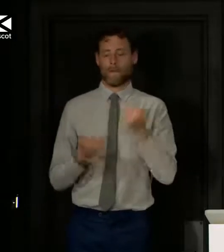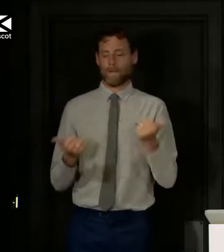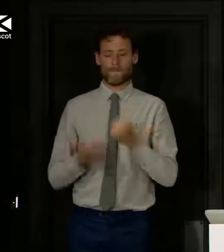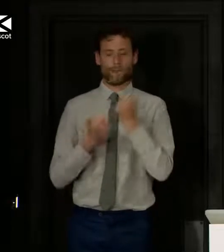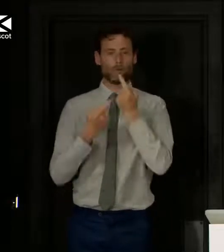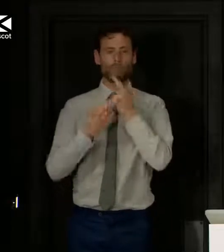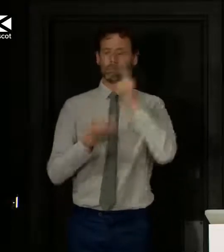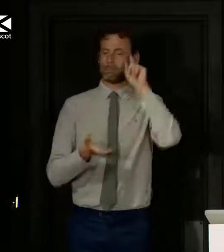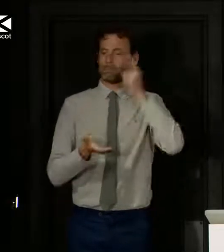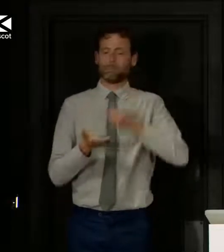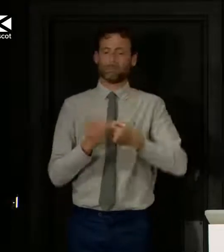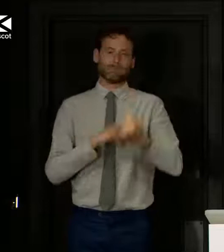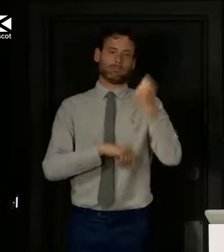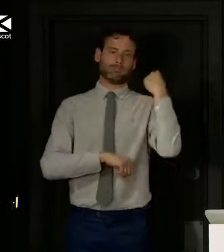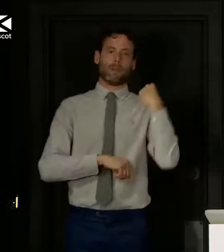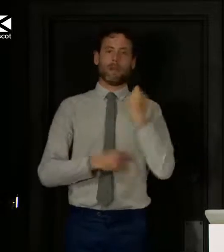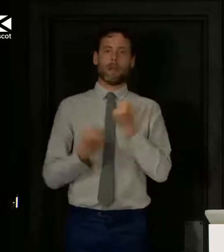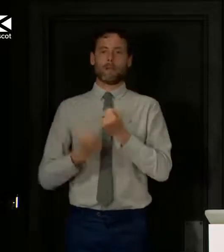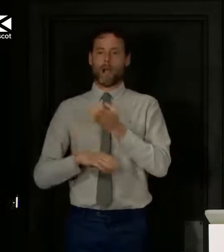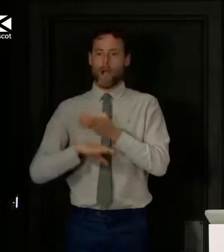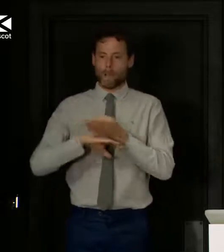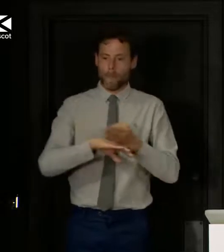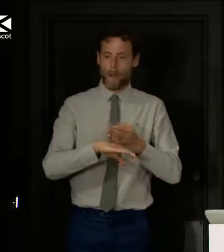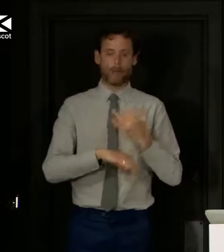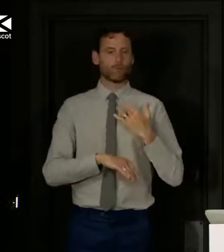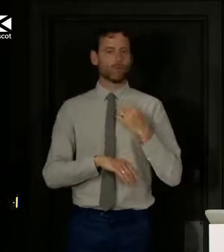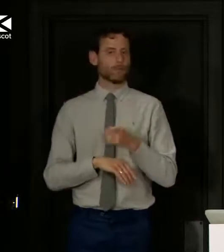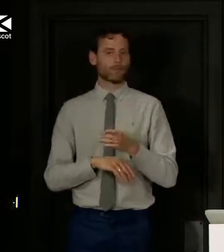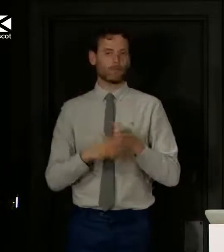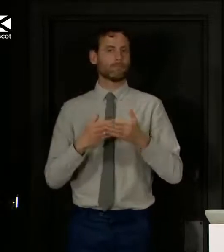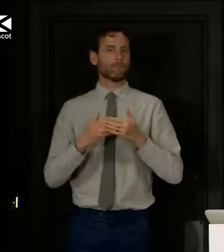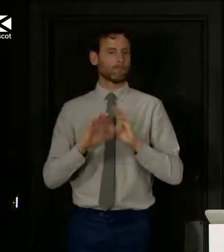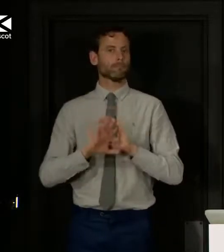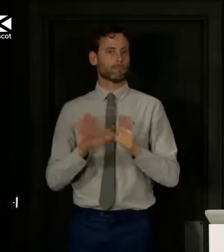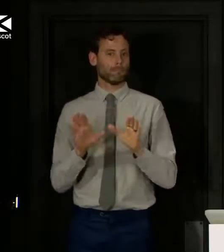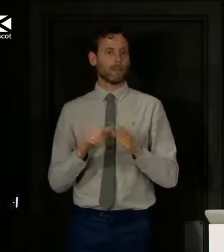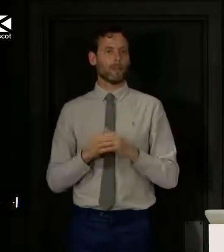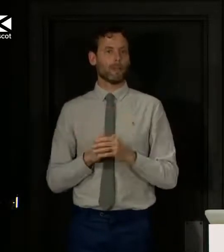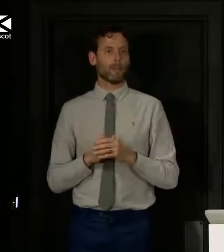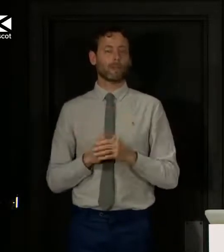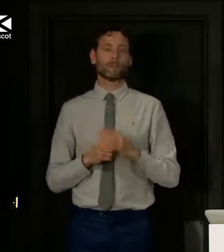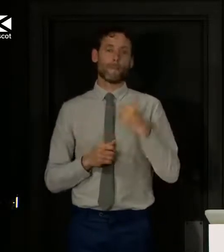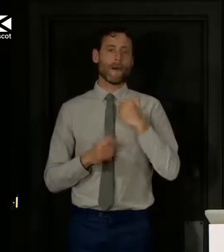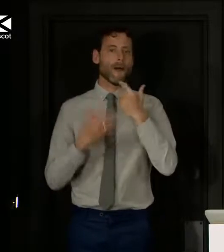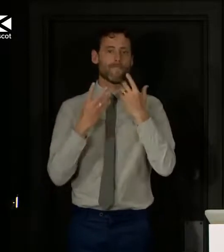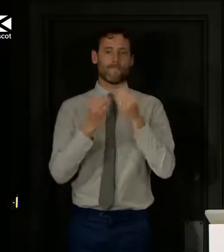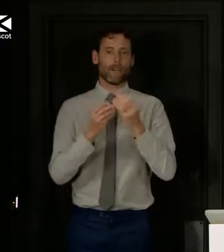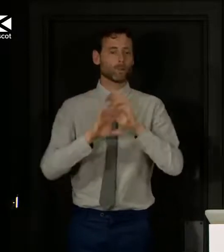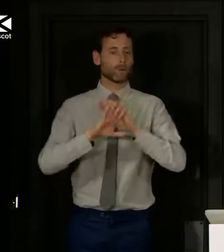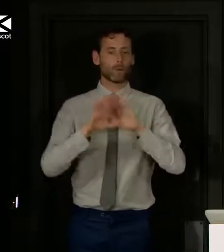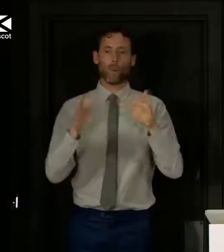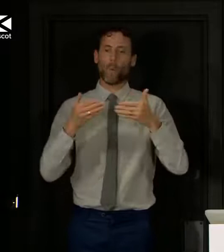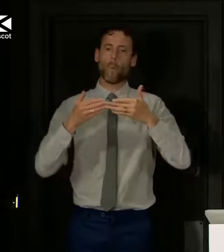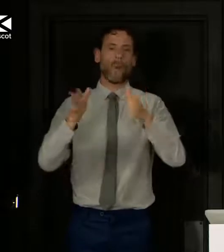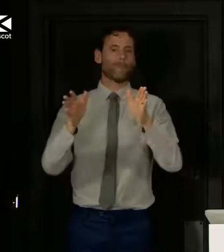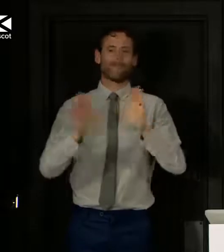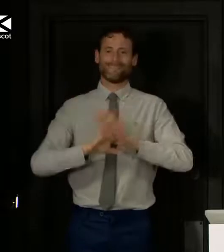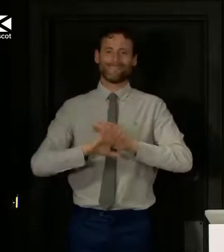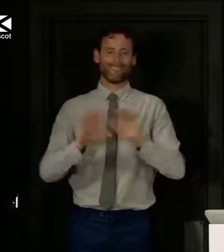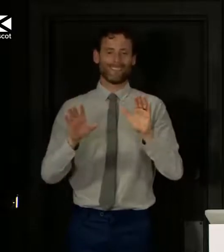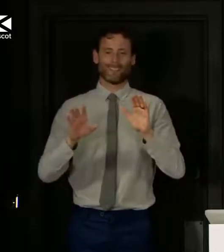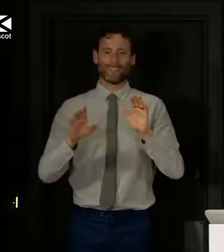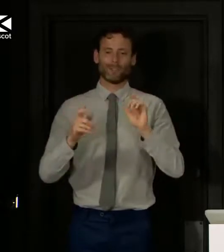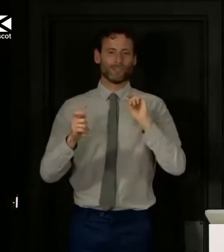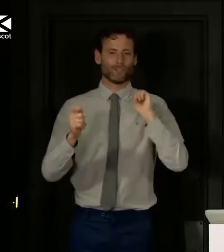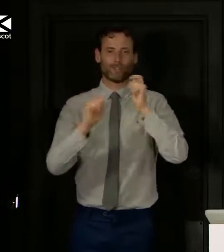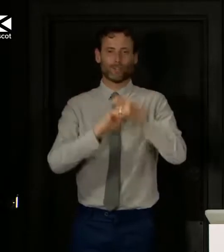at the outset around car parks and toilets for national parks for them. But my advice to them would not to be changing, to change